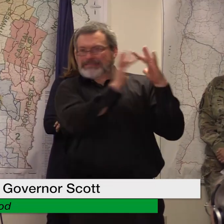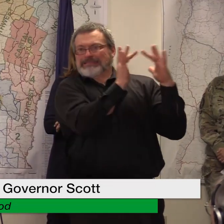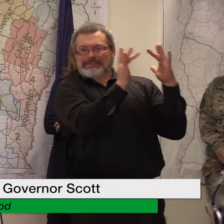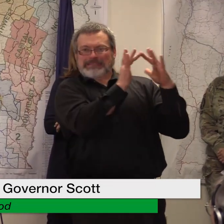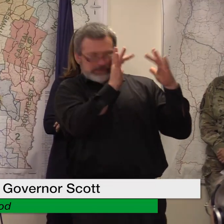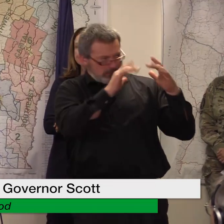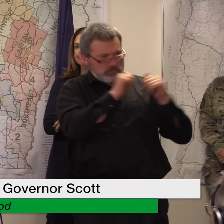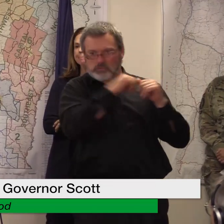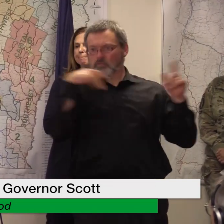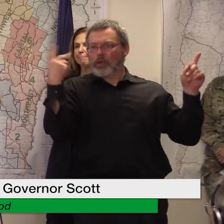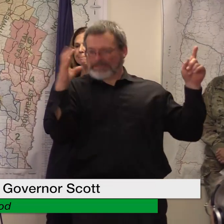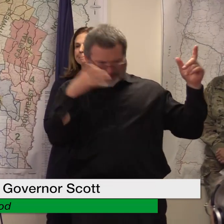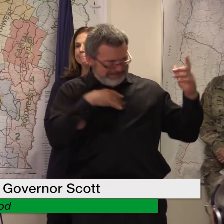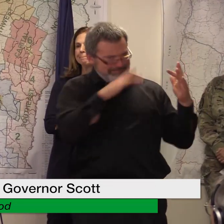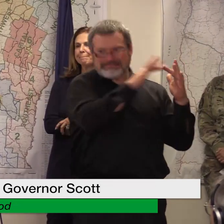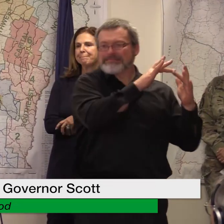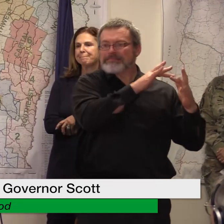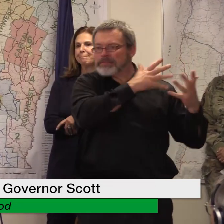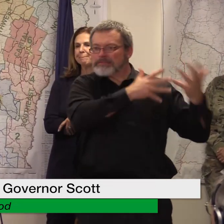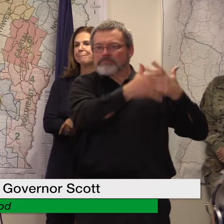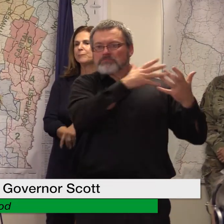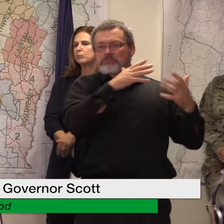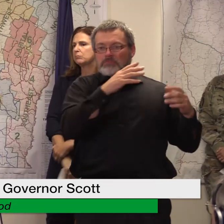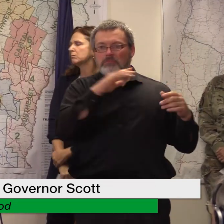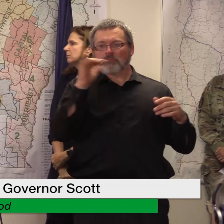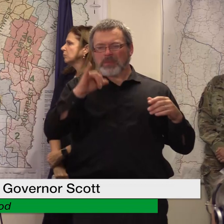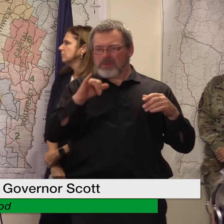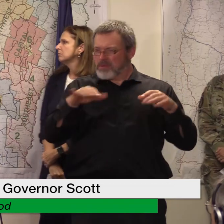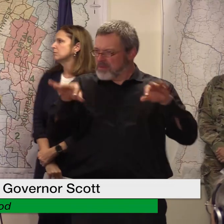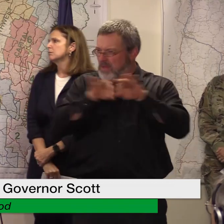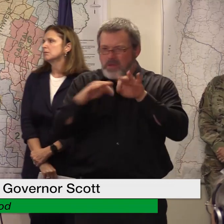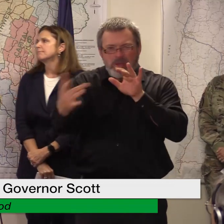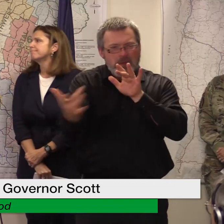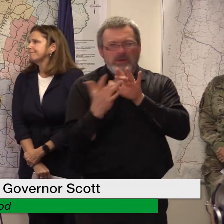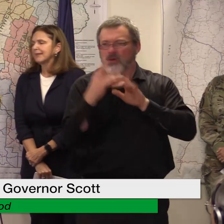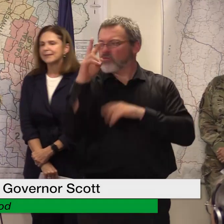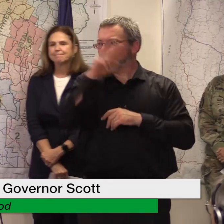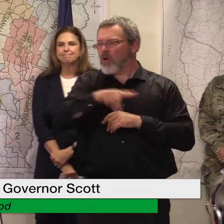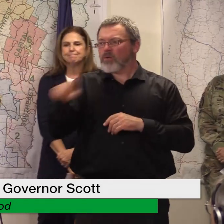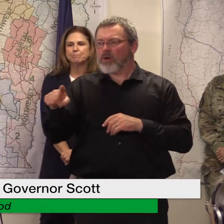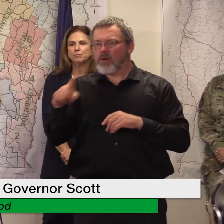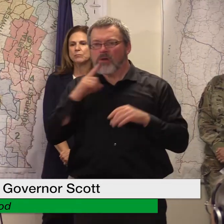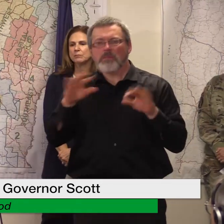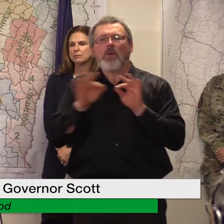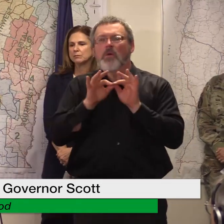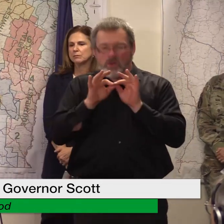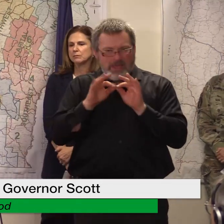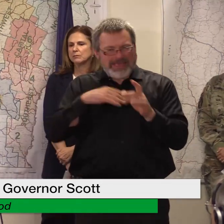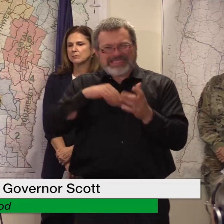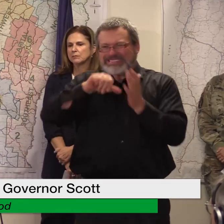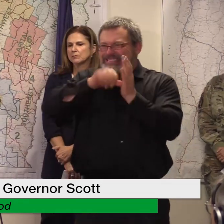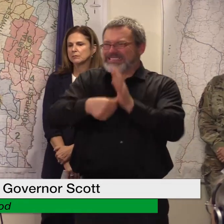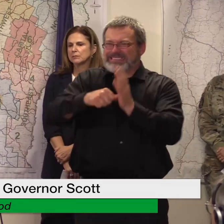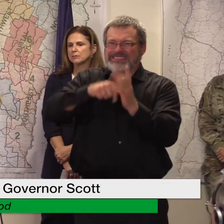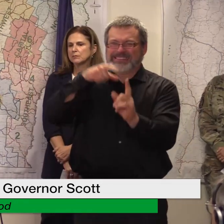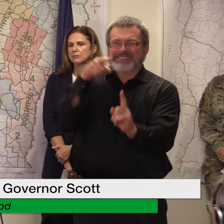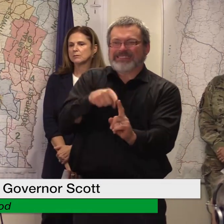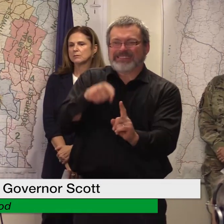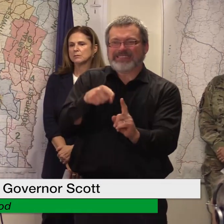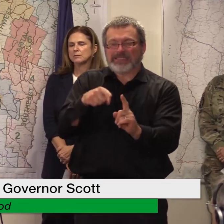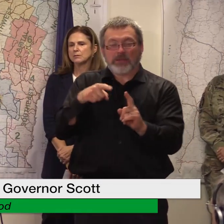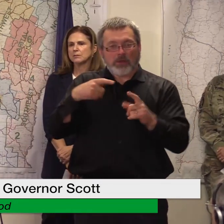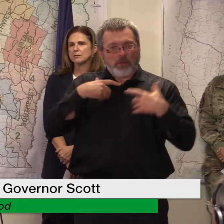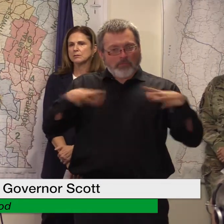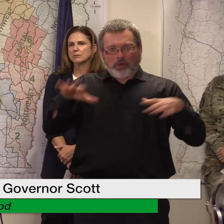and that's why it's so critical with 211 we've talked about that a lot even if you're your county has qualified met the threshold